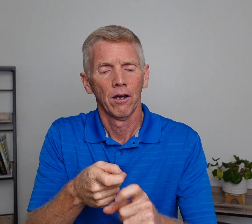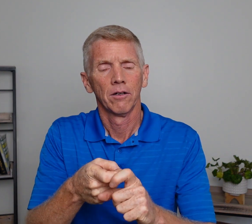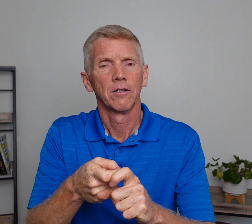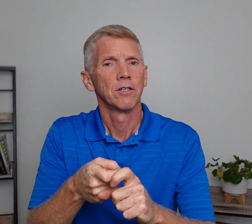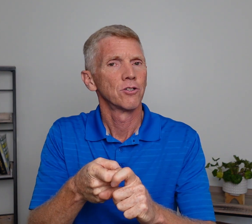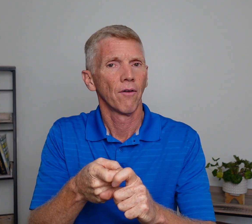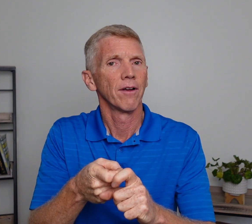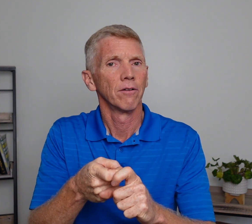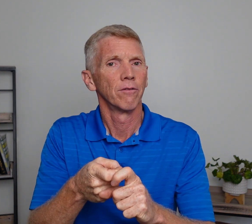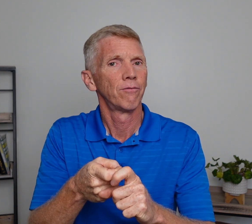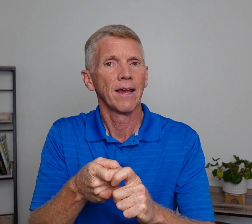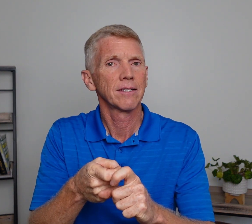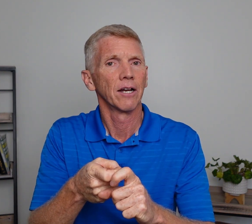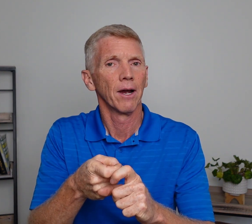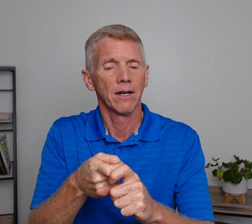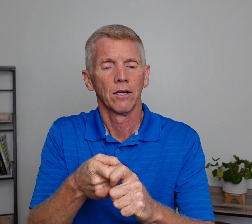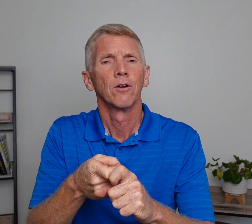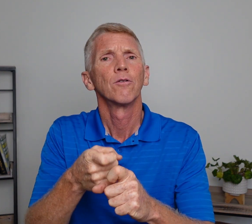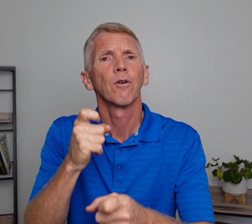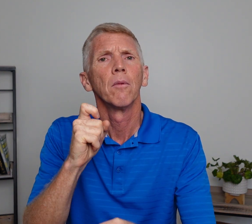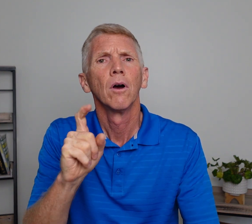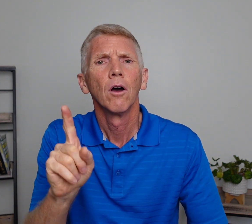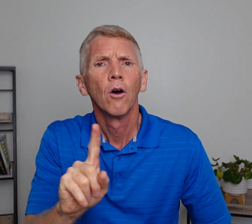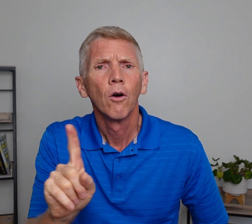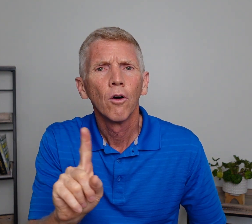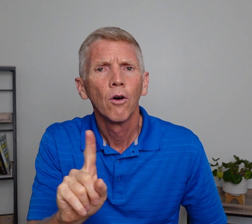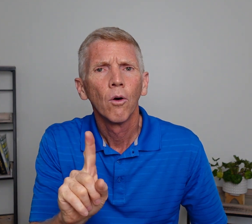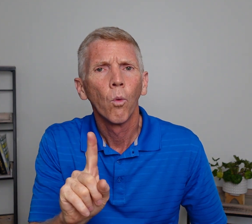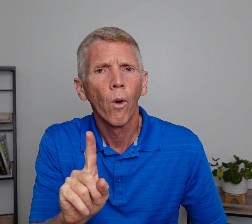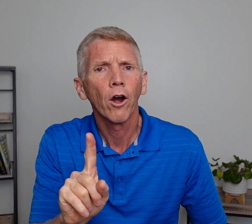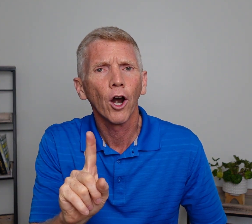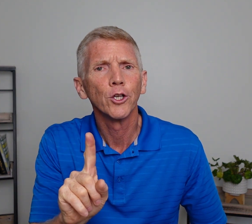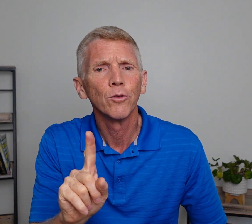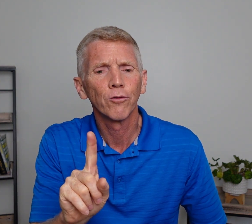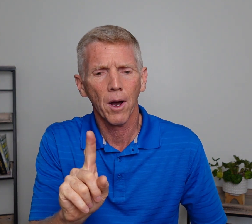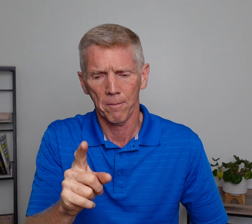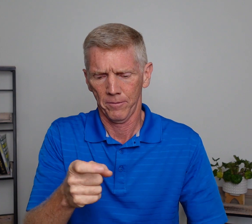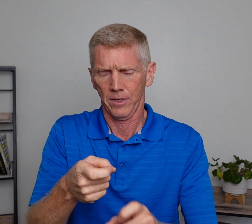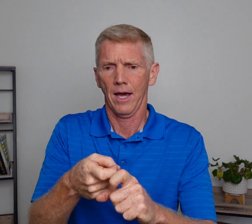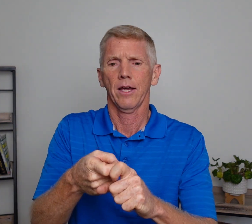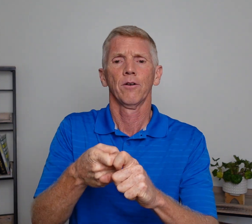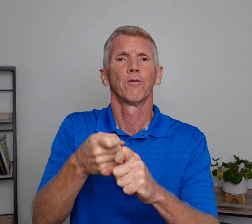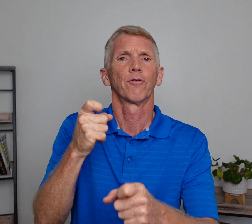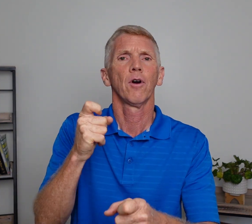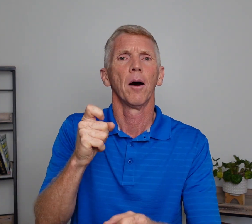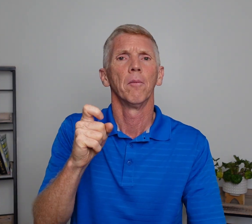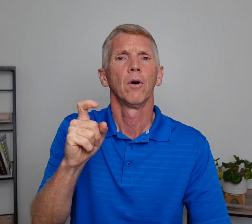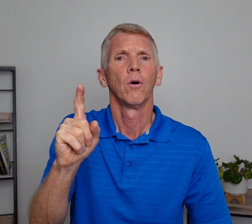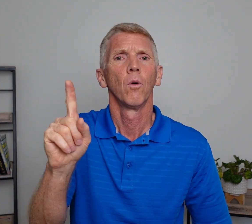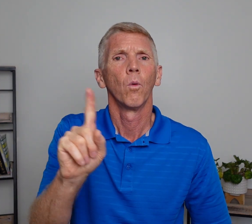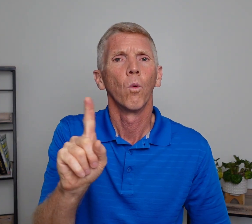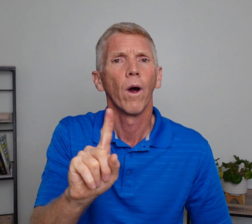You saw that face again, right? From. Where are you from? Okay. From where?